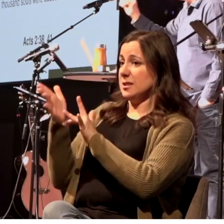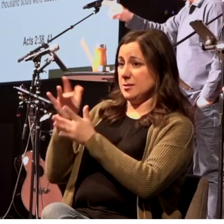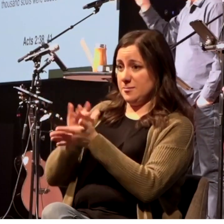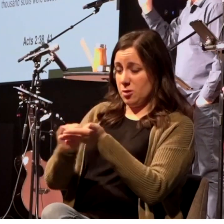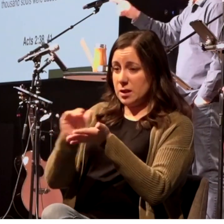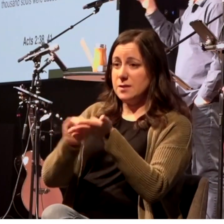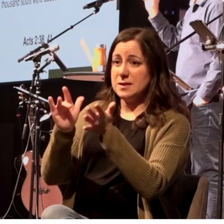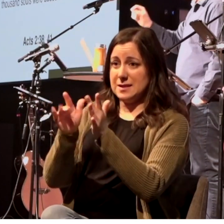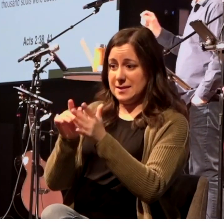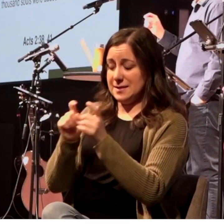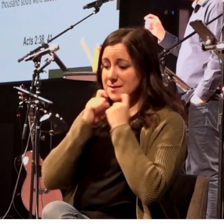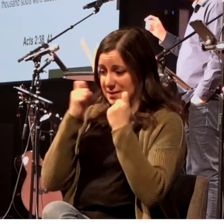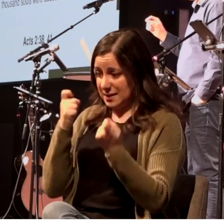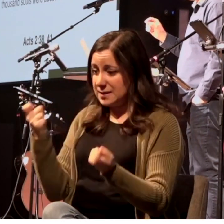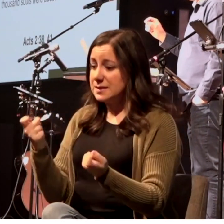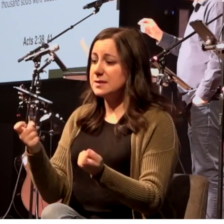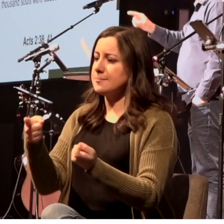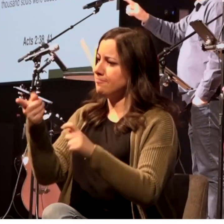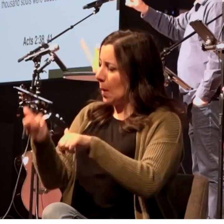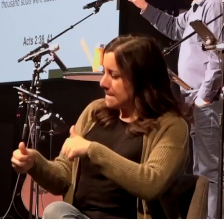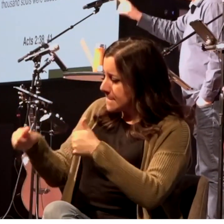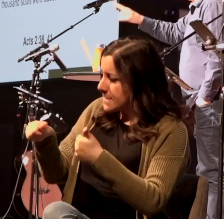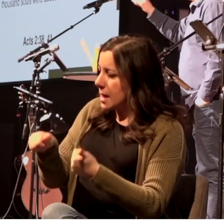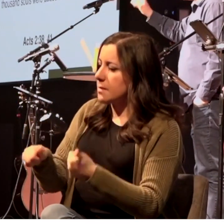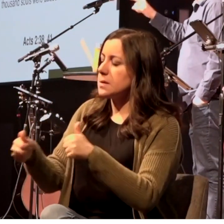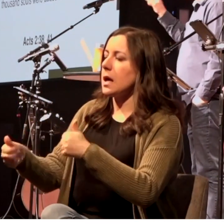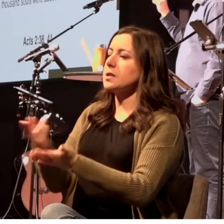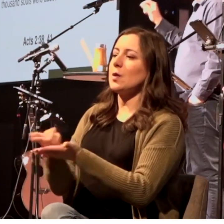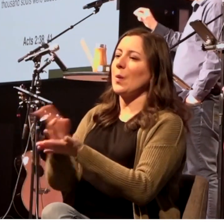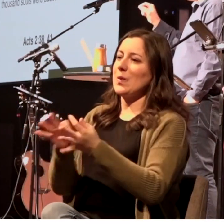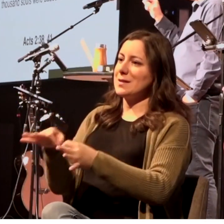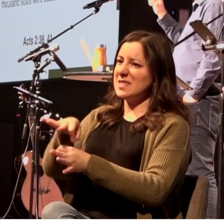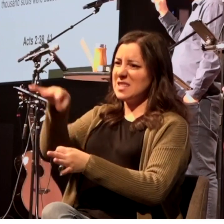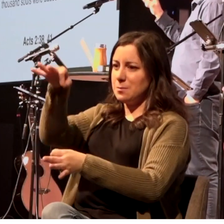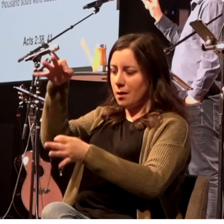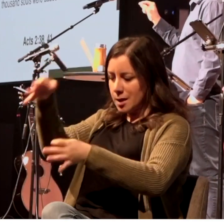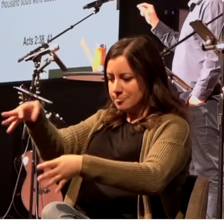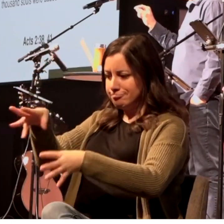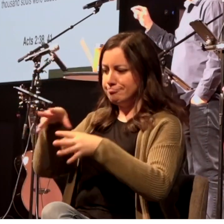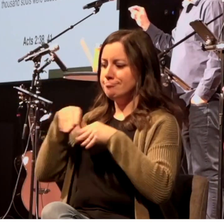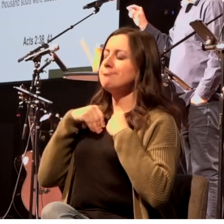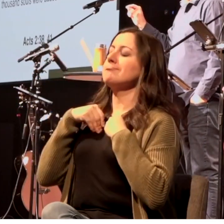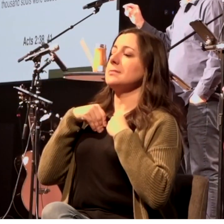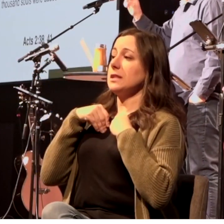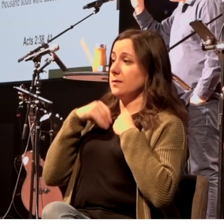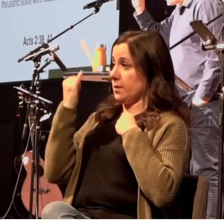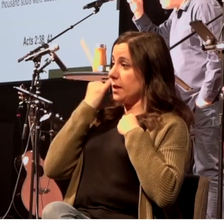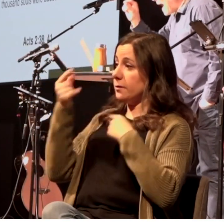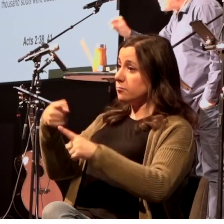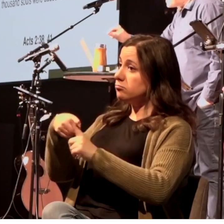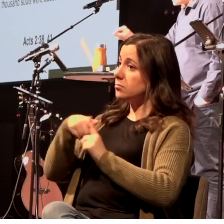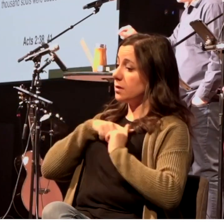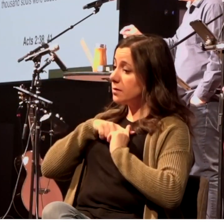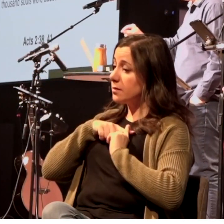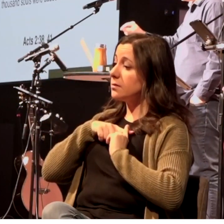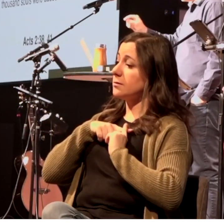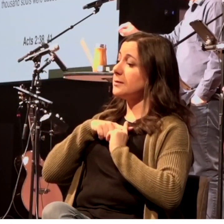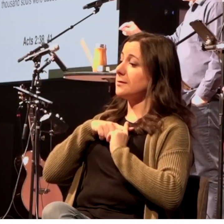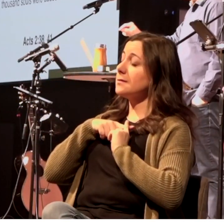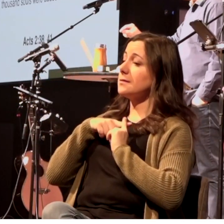receive the gift of the Holy Spirit and then those who gladly received his word here it is were baptized and that